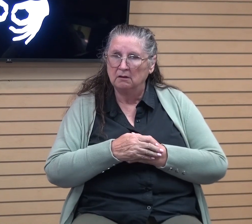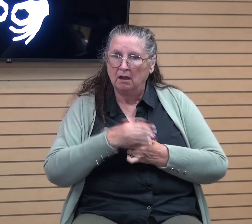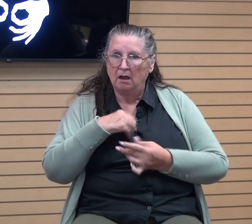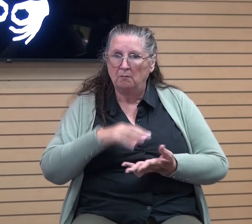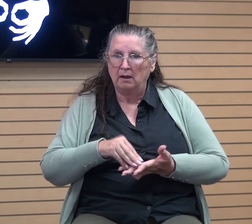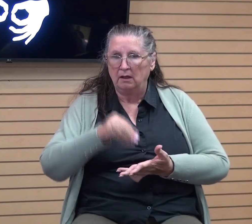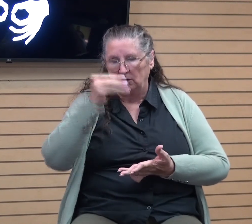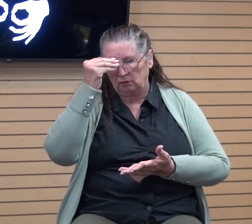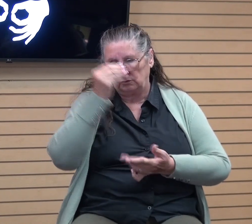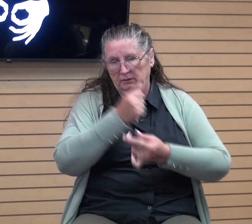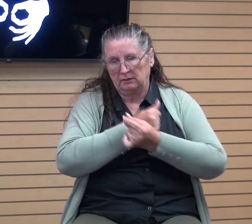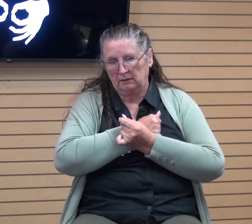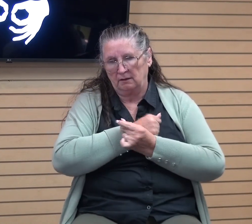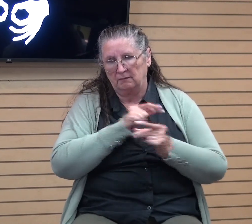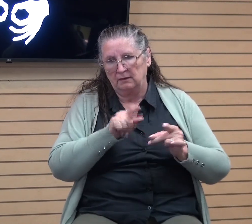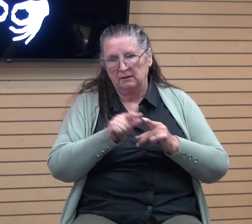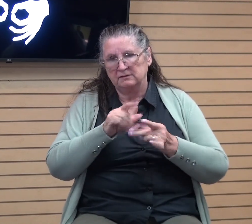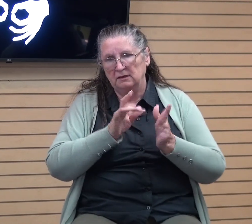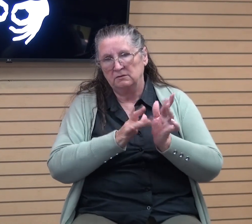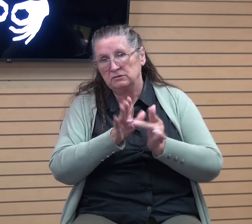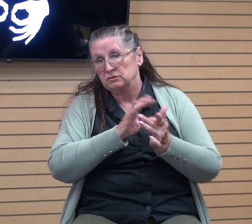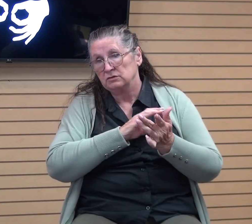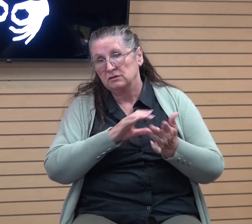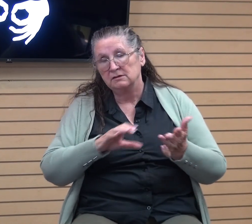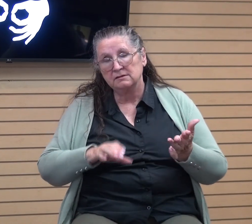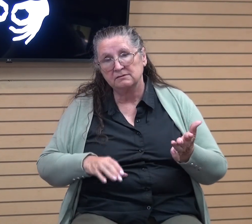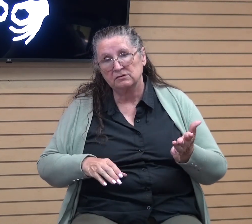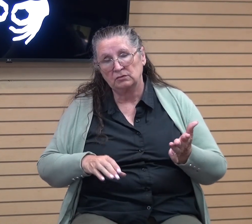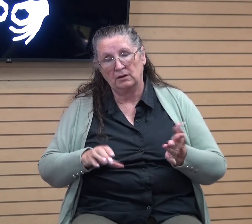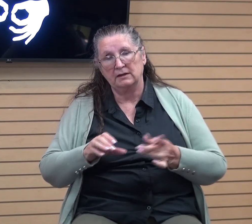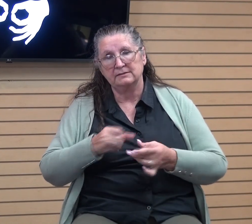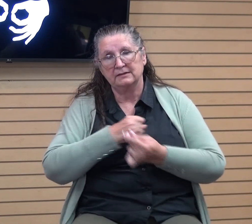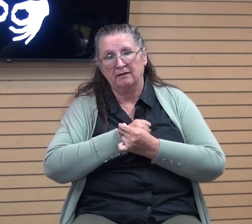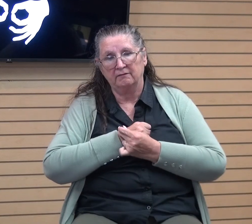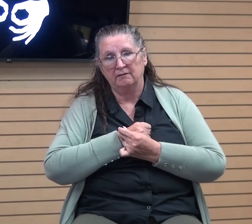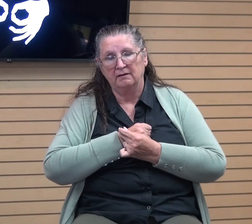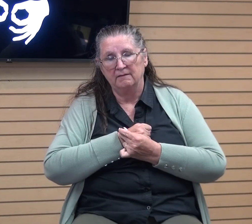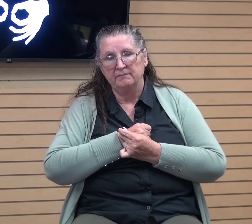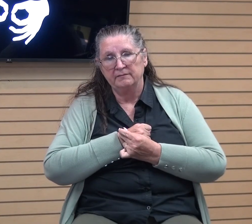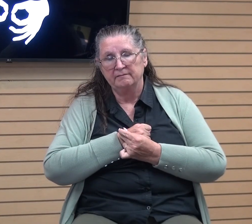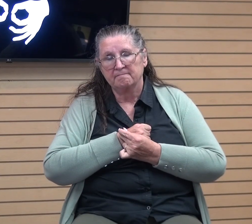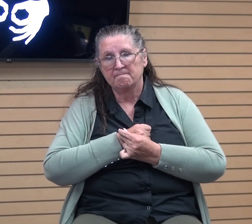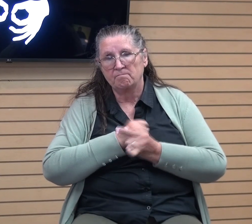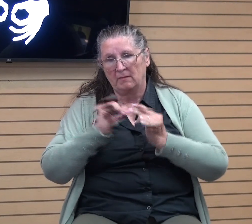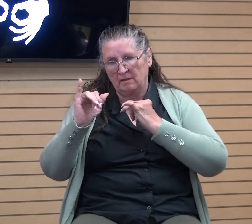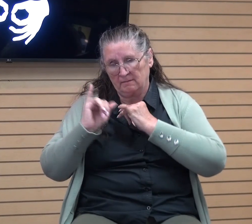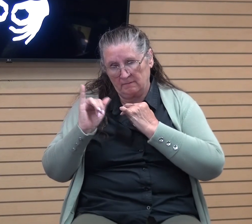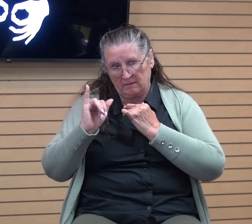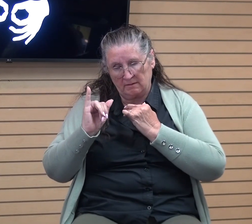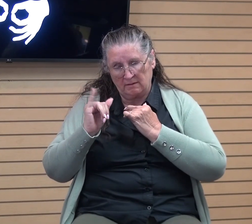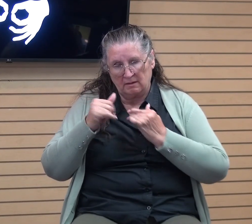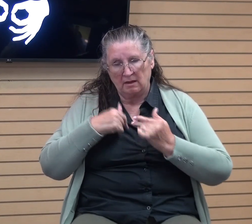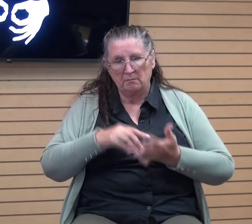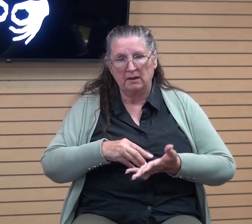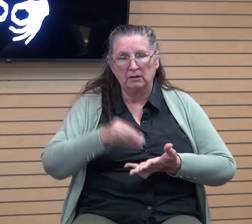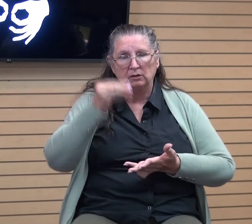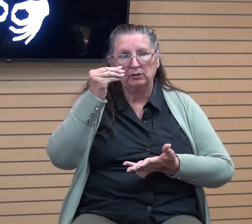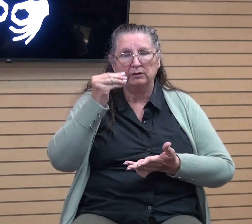to love like Jesus loved? Is my love becoming more like Jesus' love? Am I learning to be long